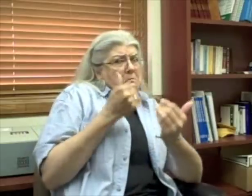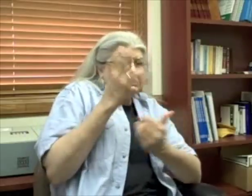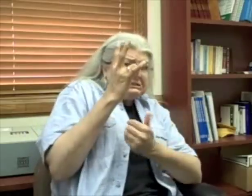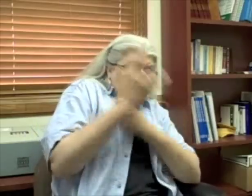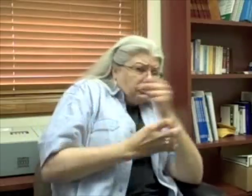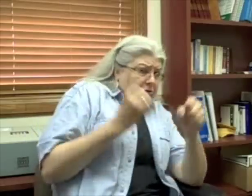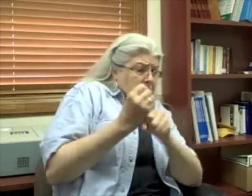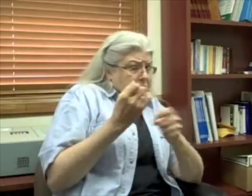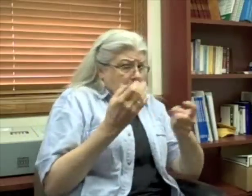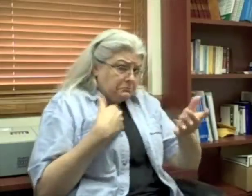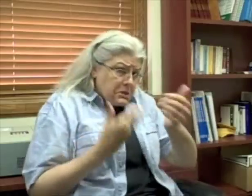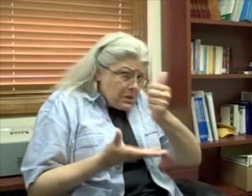stopped drinking for almost seven years.